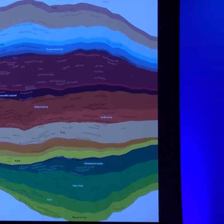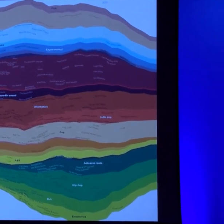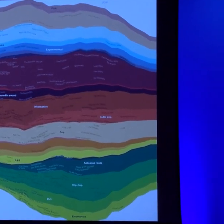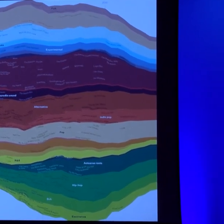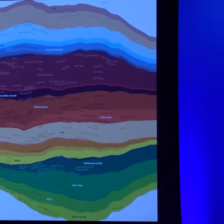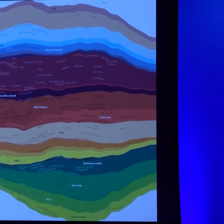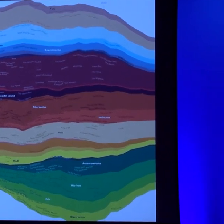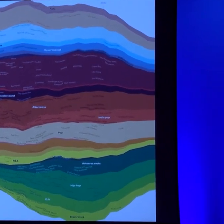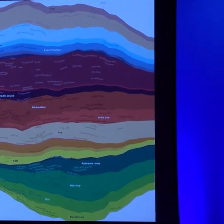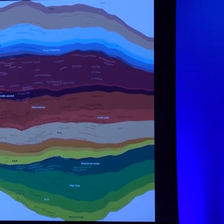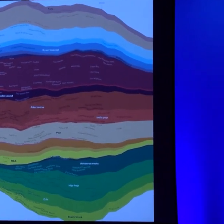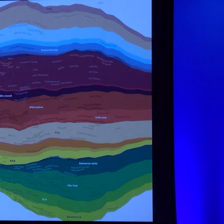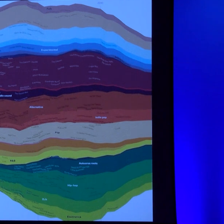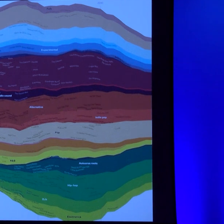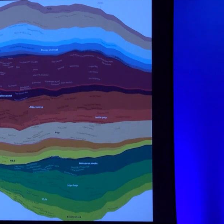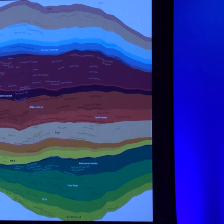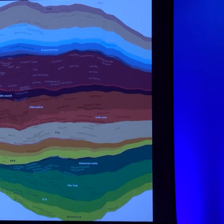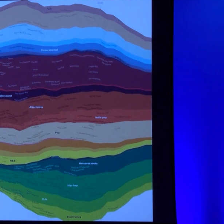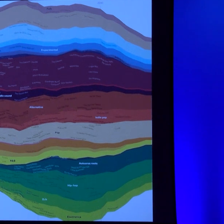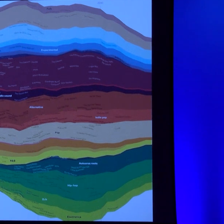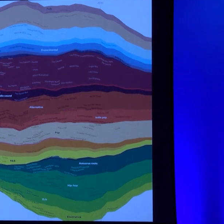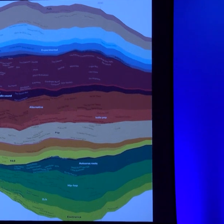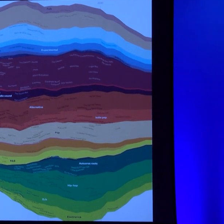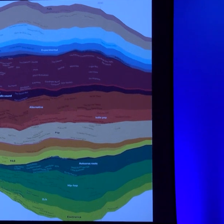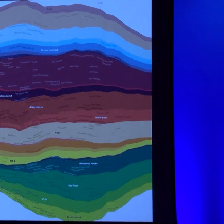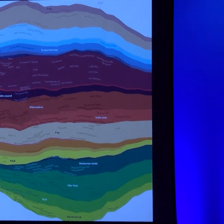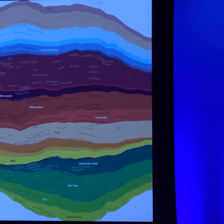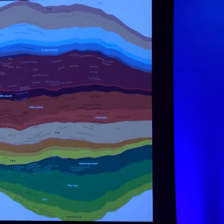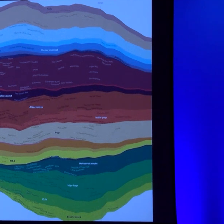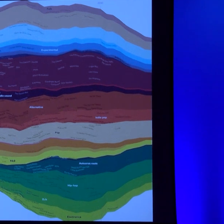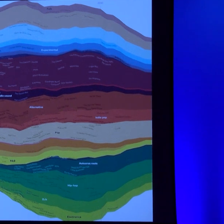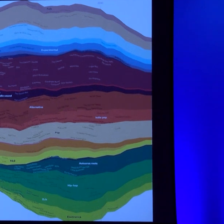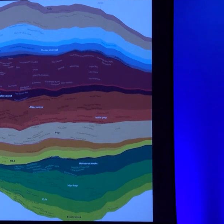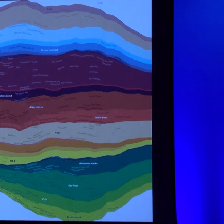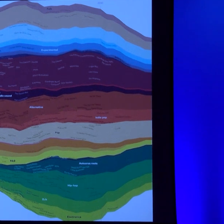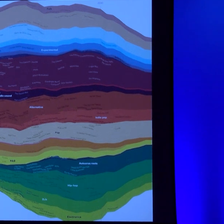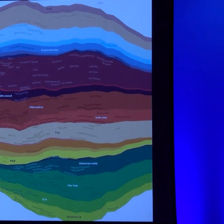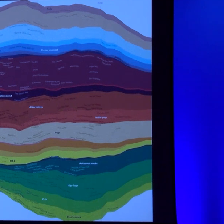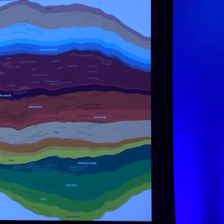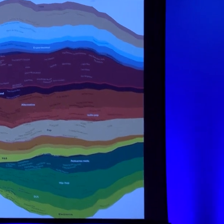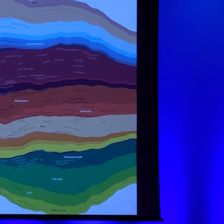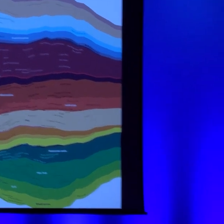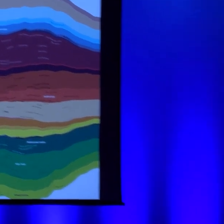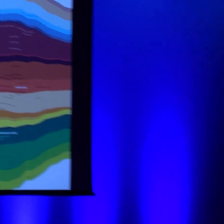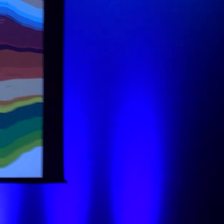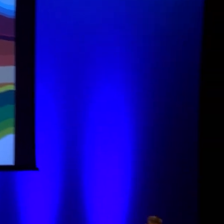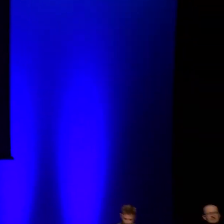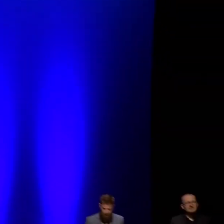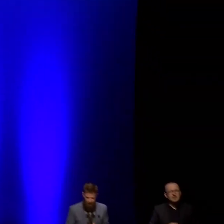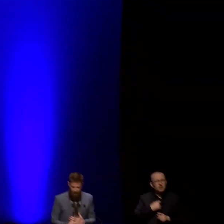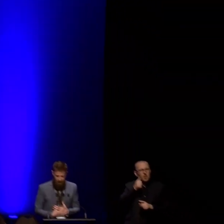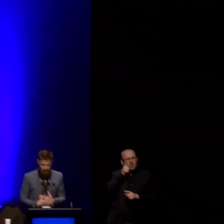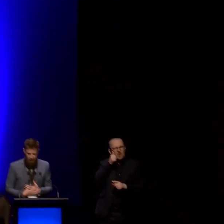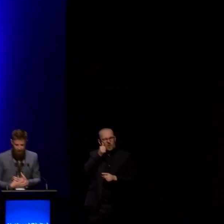In the text we note that by relying on audio culture we privilege artists from the 1960s through to the